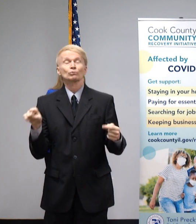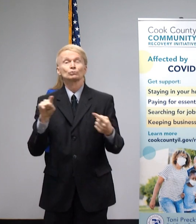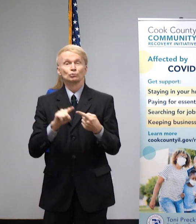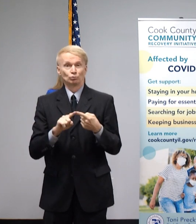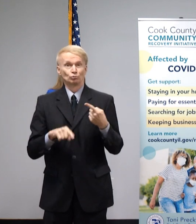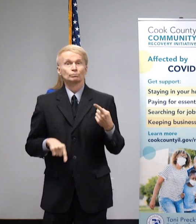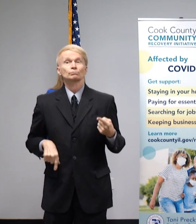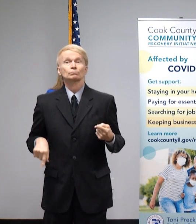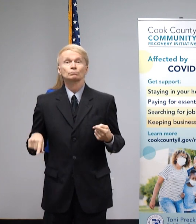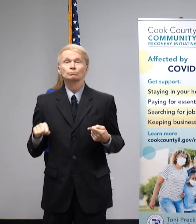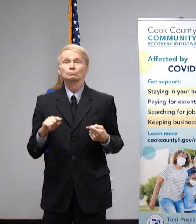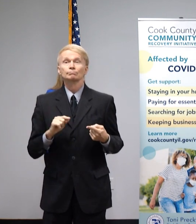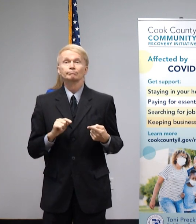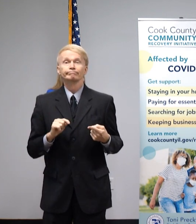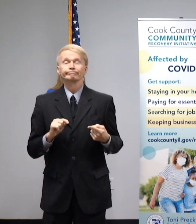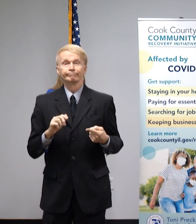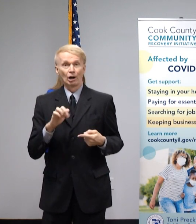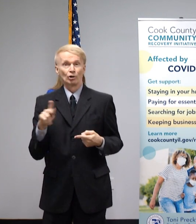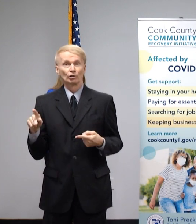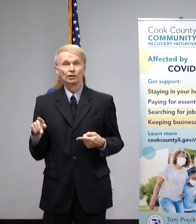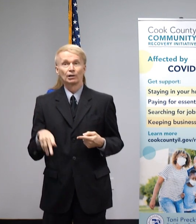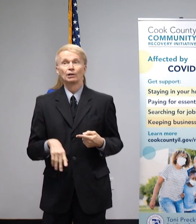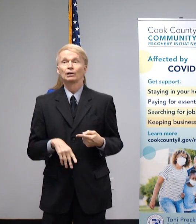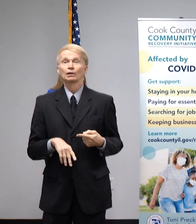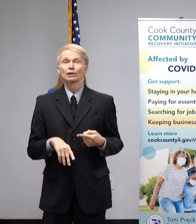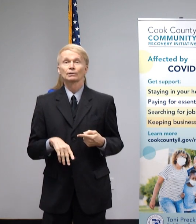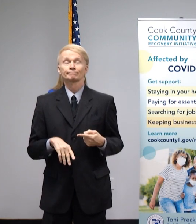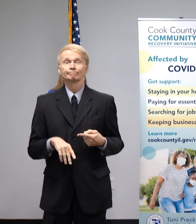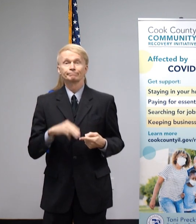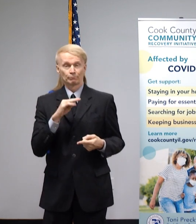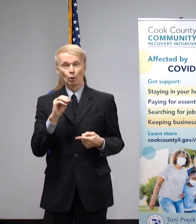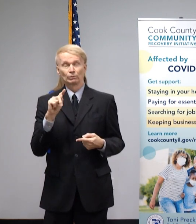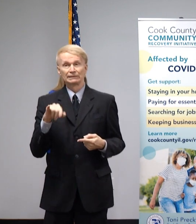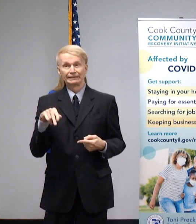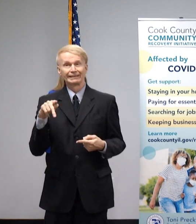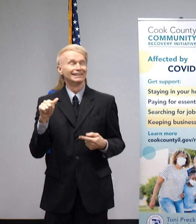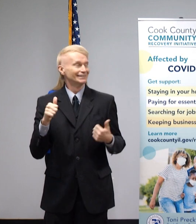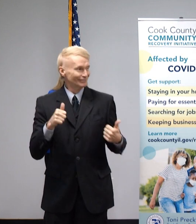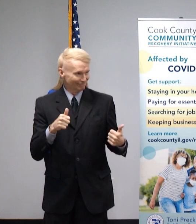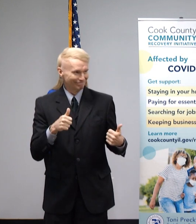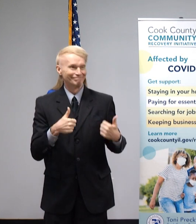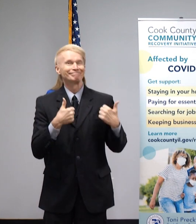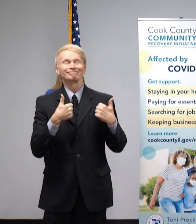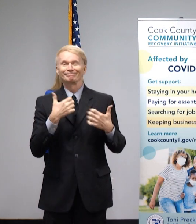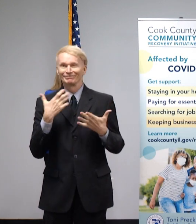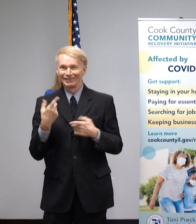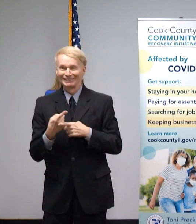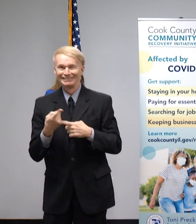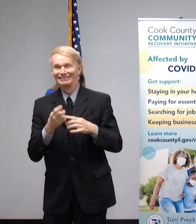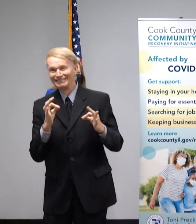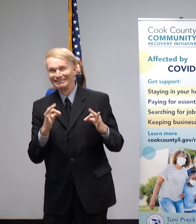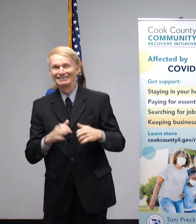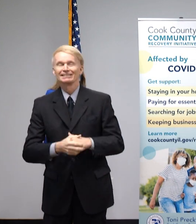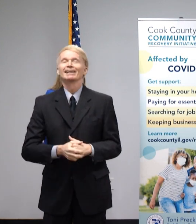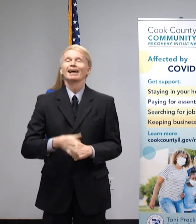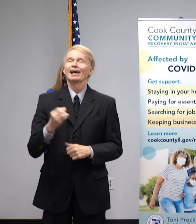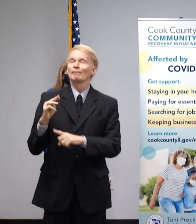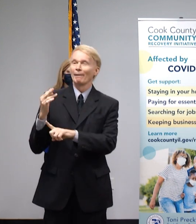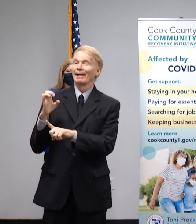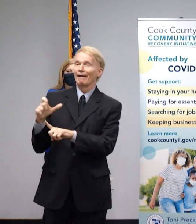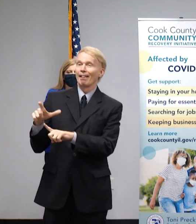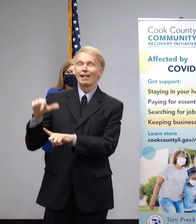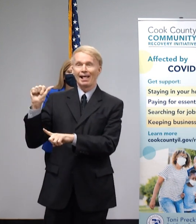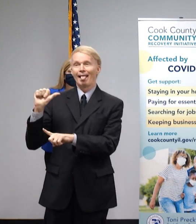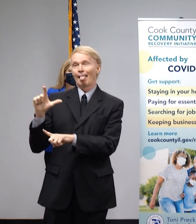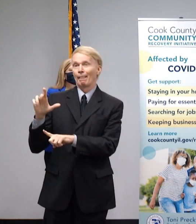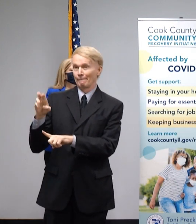Mark Motika, did I do that right Mark? Pretty good huh? Okay and Michael Albert,